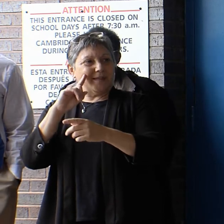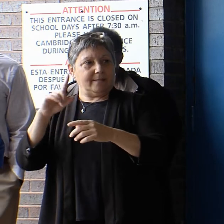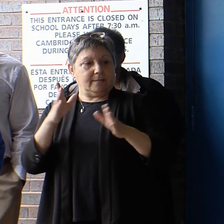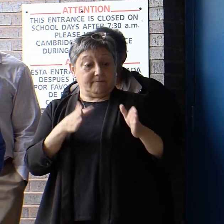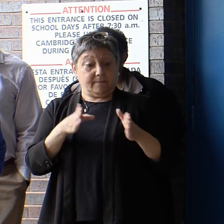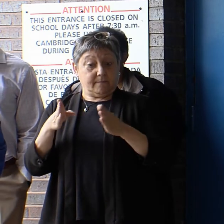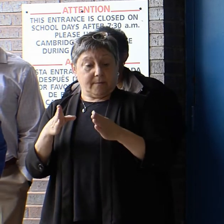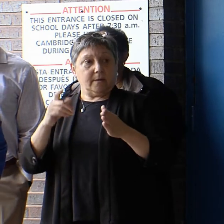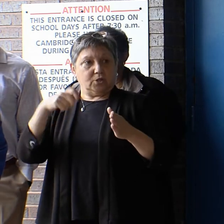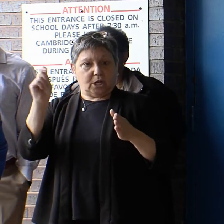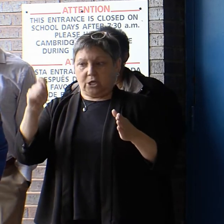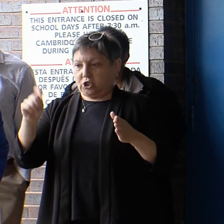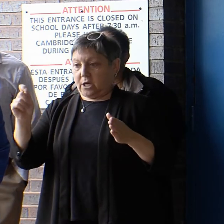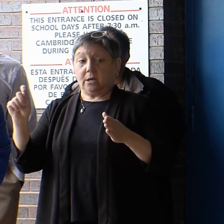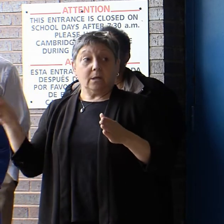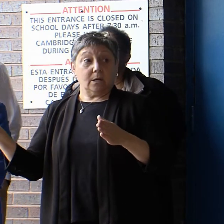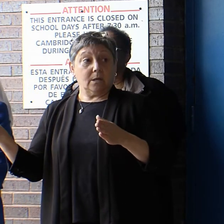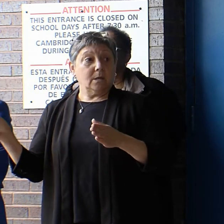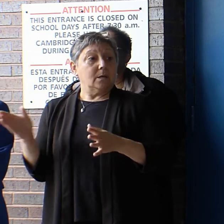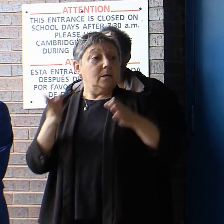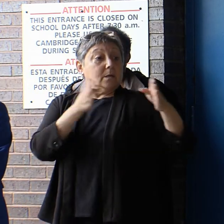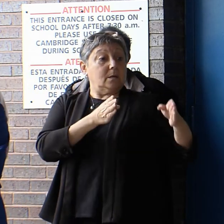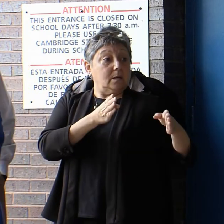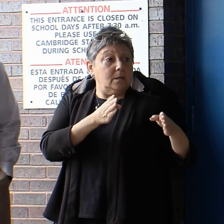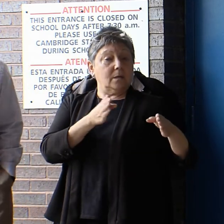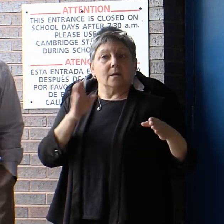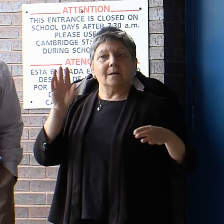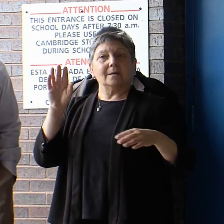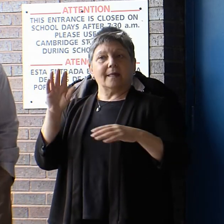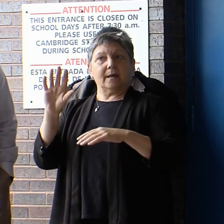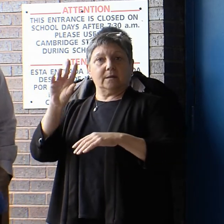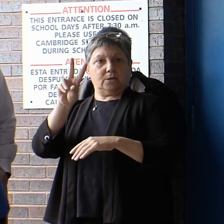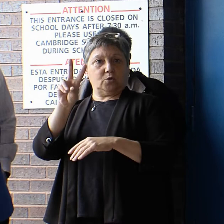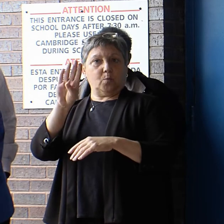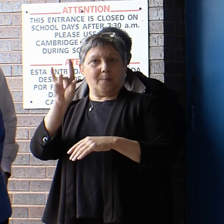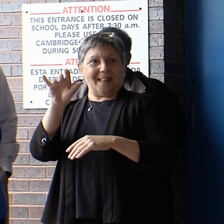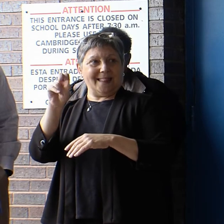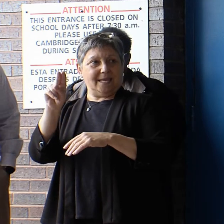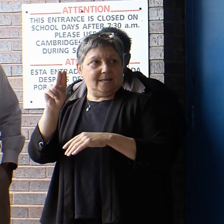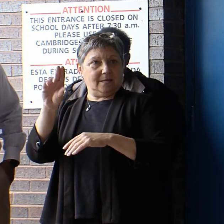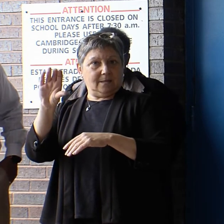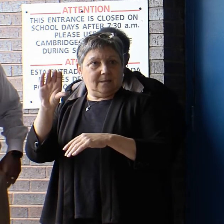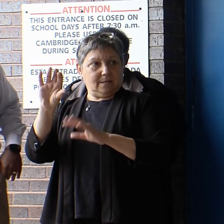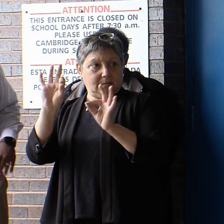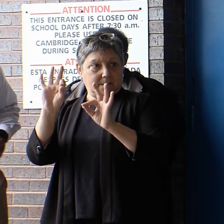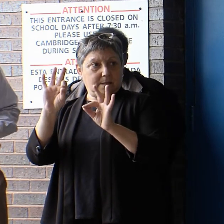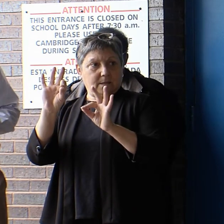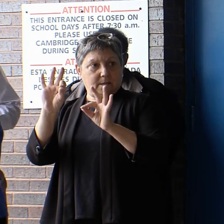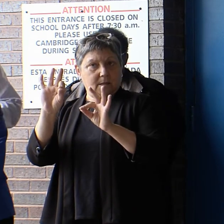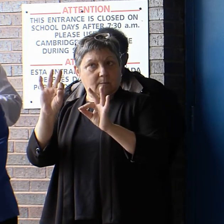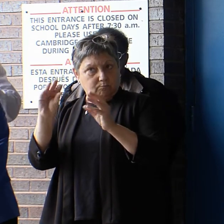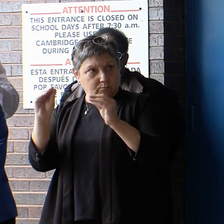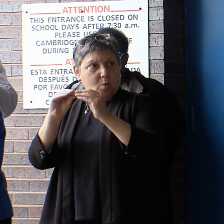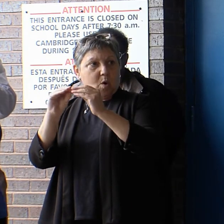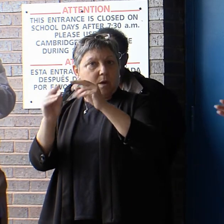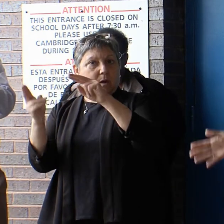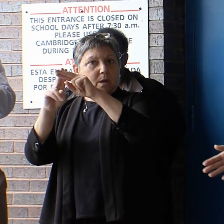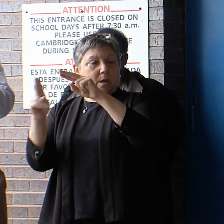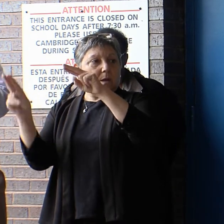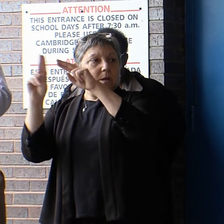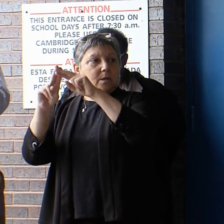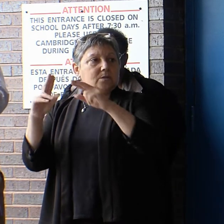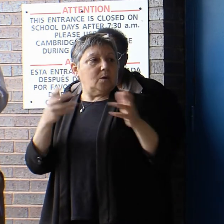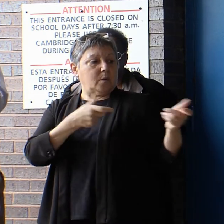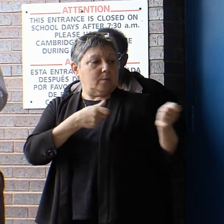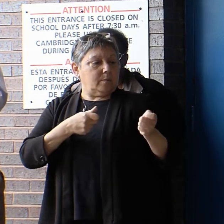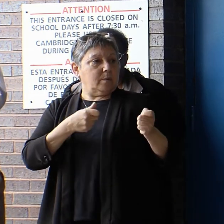and then schools that are in the needs assessment phase. But that $2 billion certainly will grow as more schools move from needs assessment into design, into